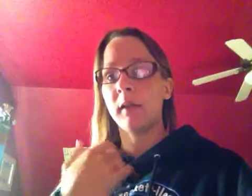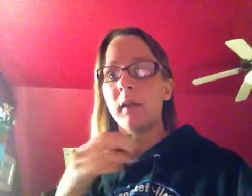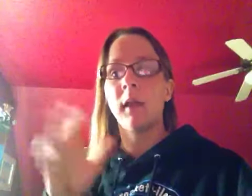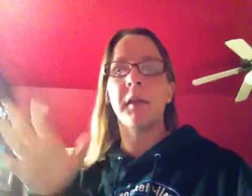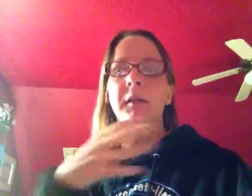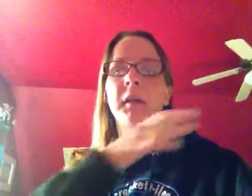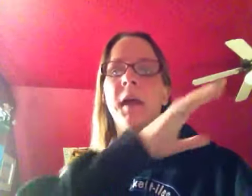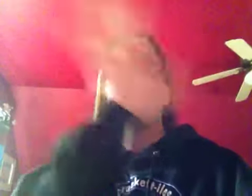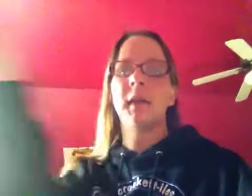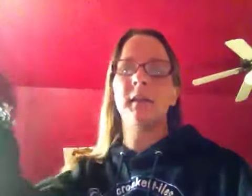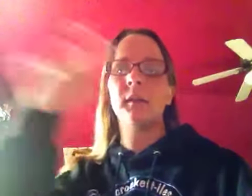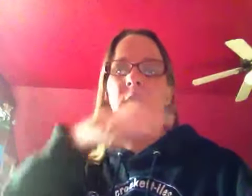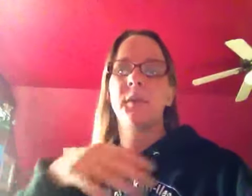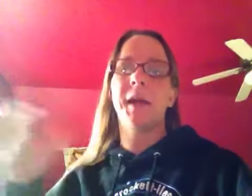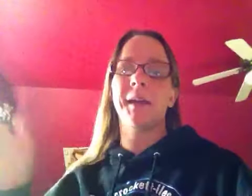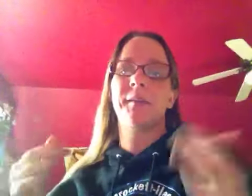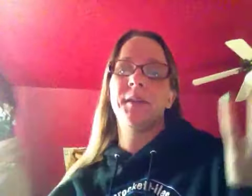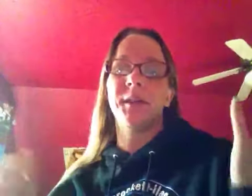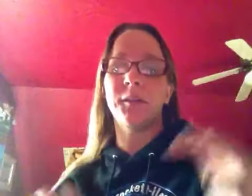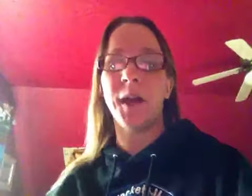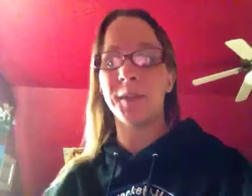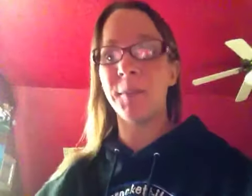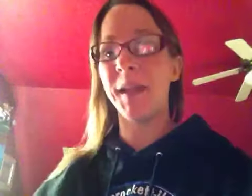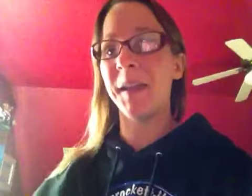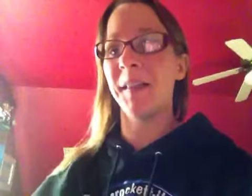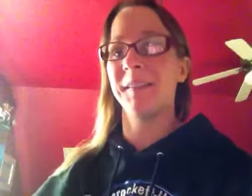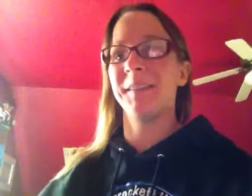then you don't have to like dig through like everything to find the paint colors